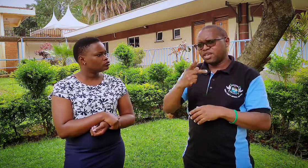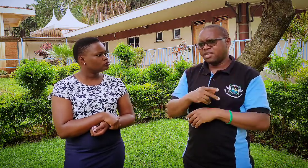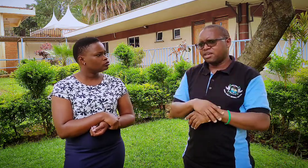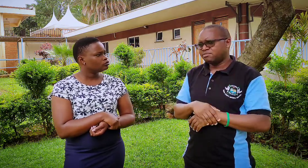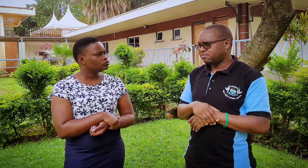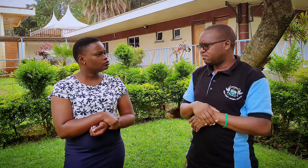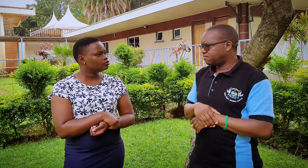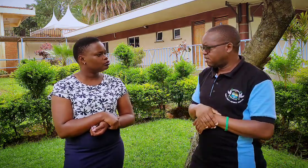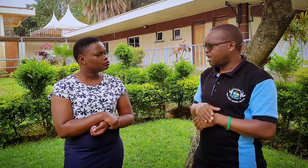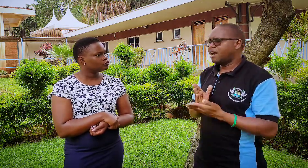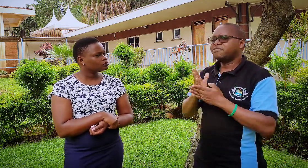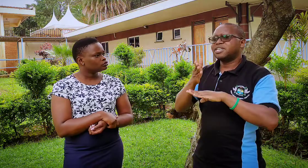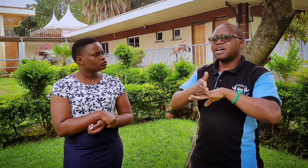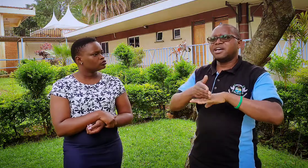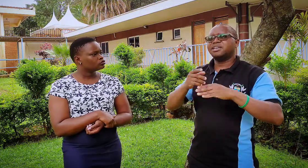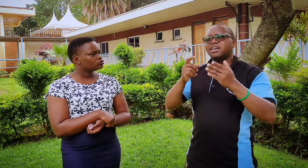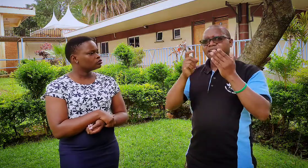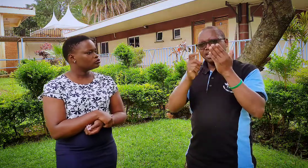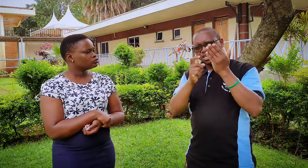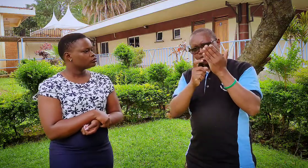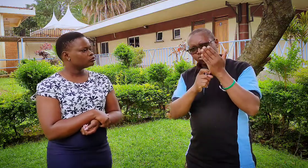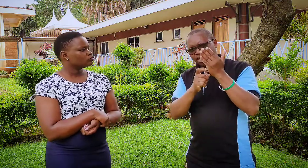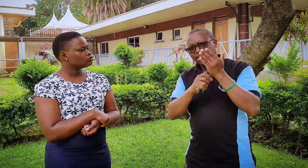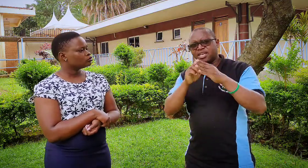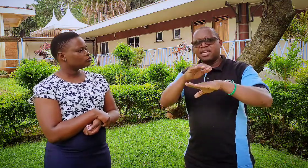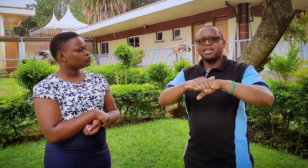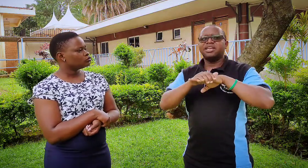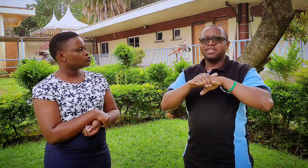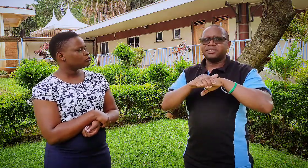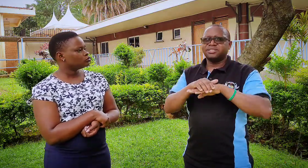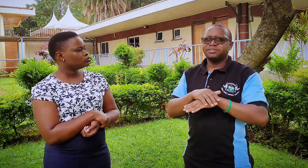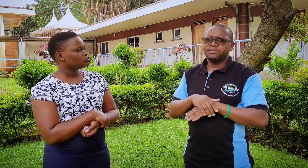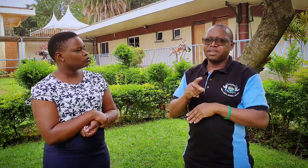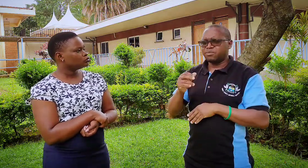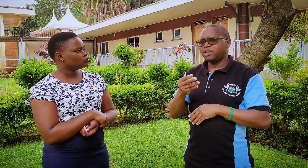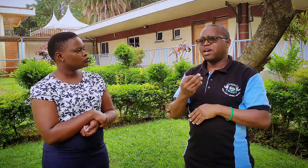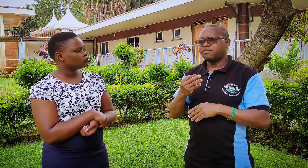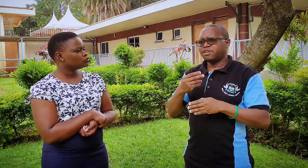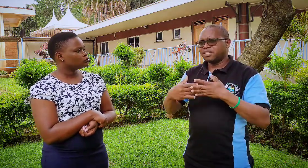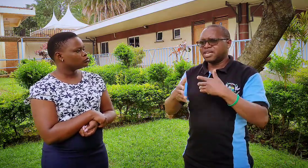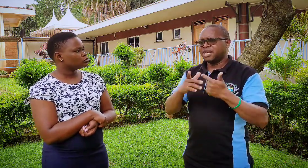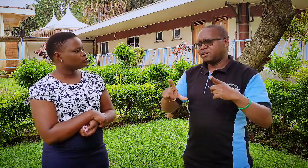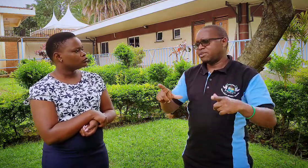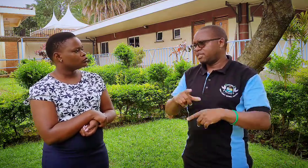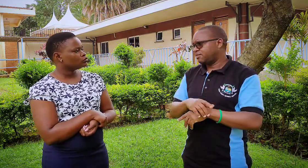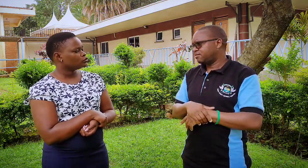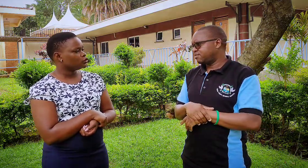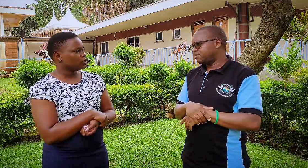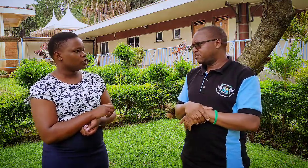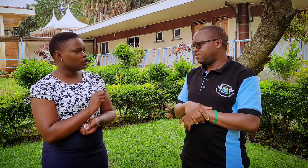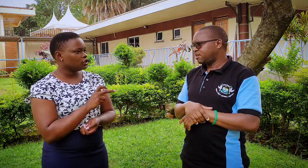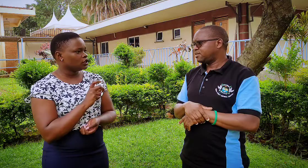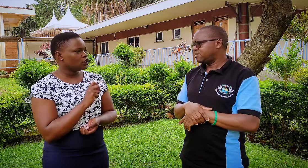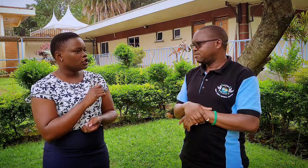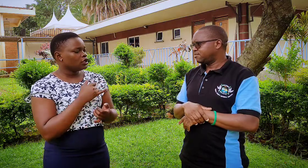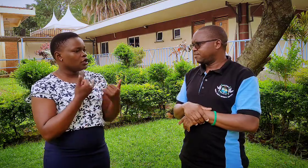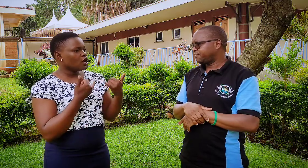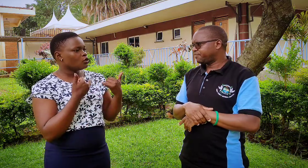Kenya. After Israeli English, we have sign language. Yes. Now,